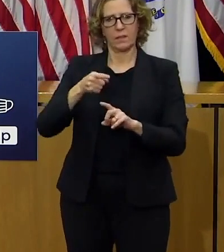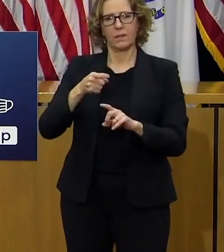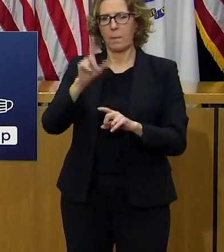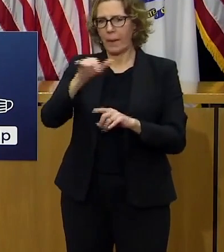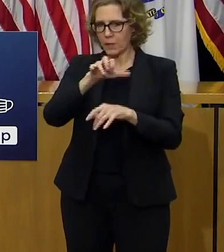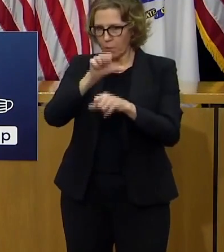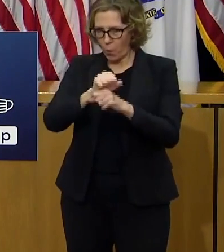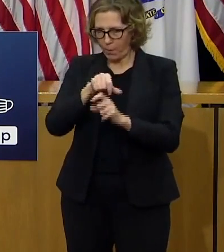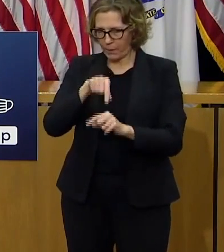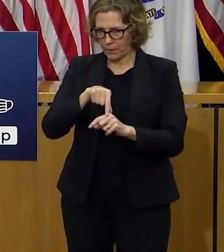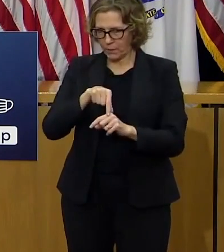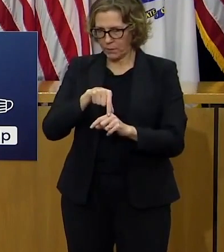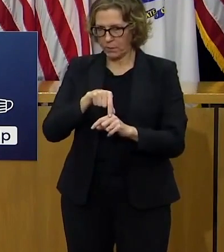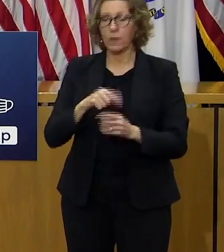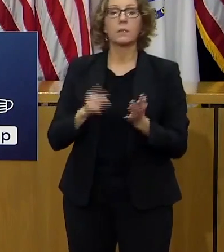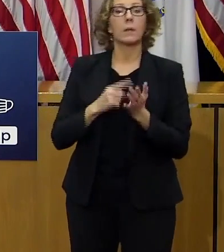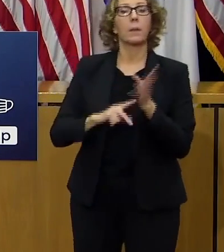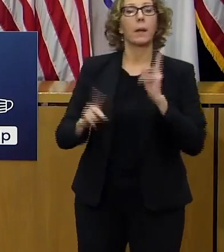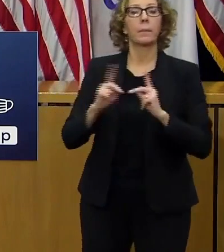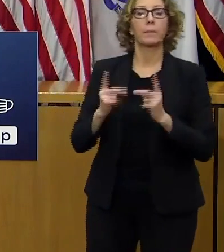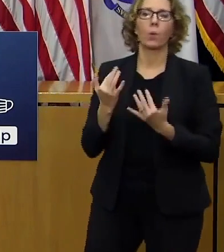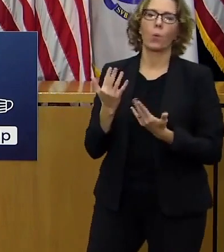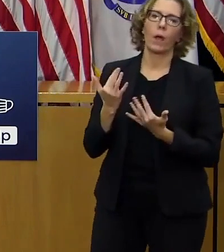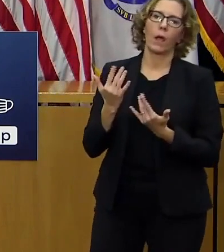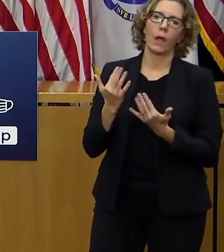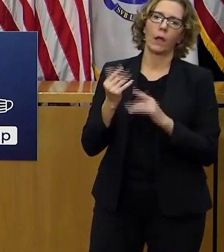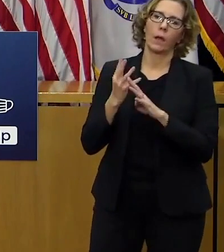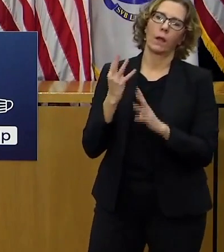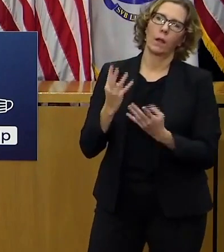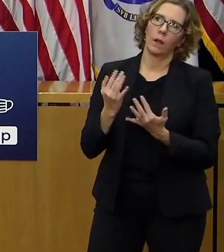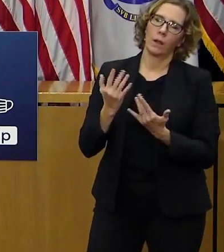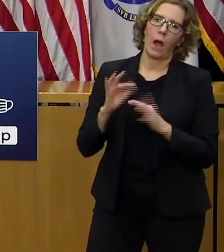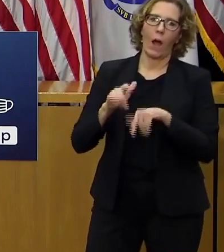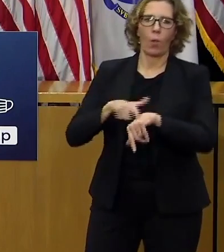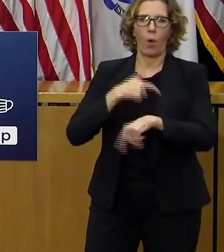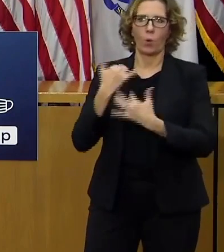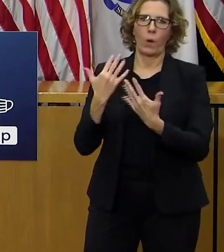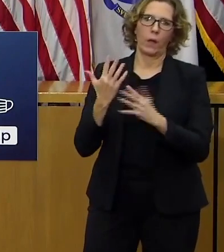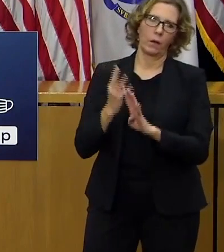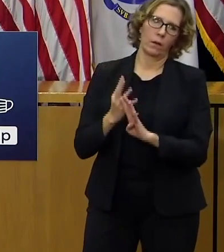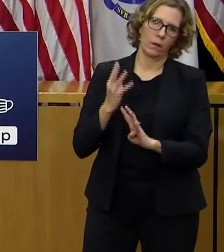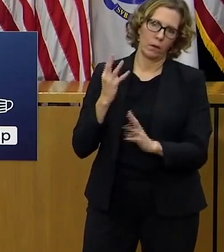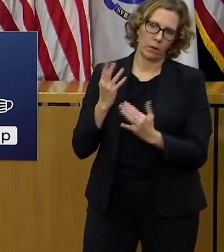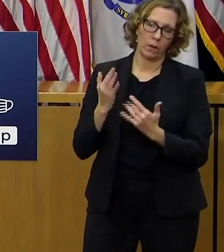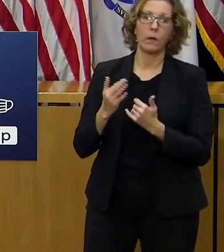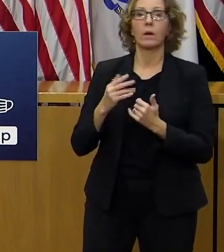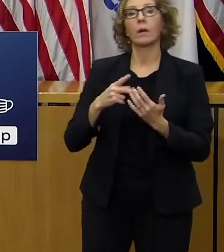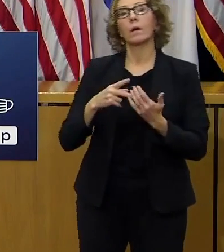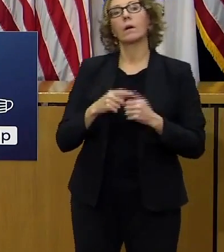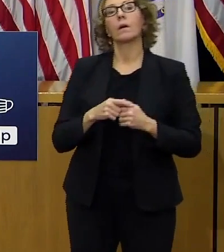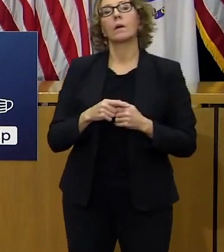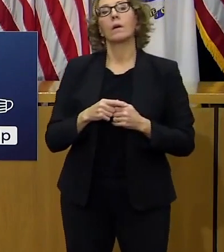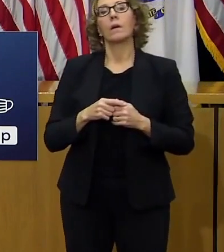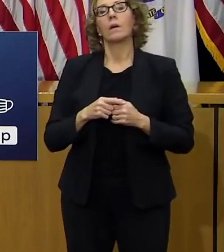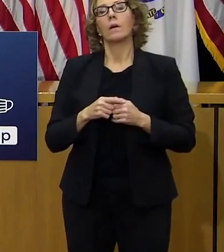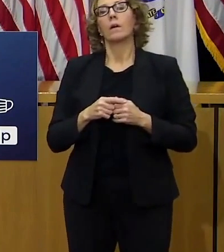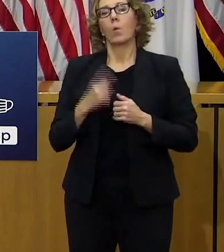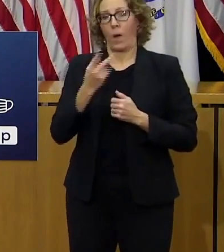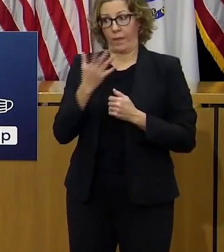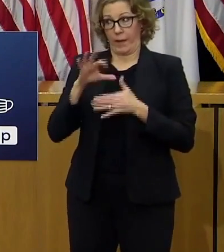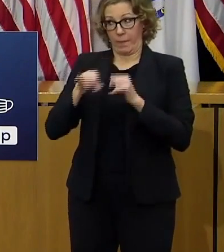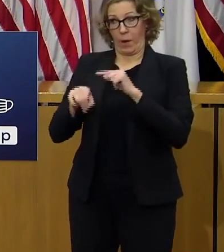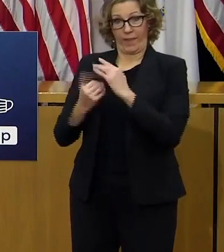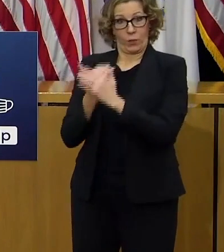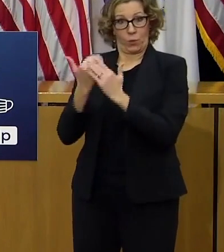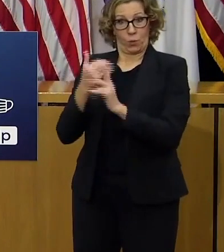a line right not knowing how long it's going to take for them to be tested um one of the things about the project beacon site since you can book an